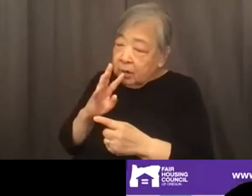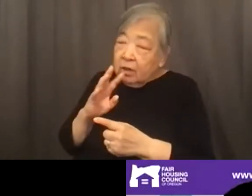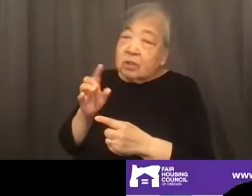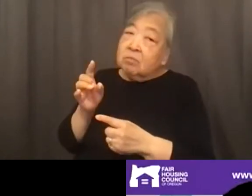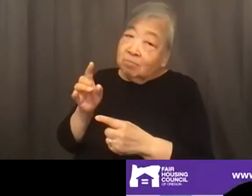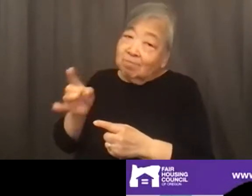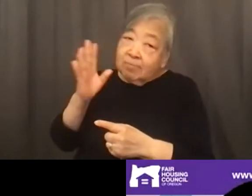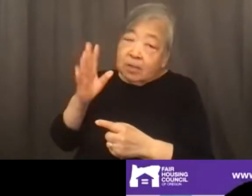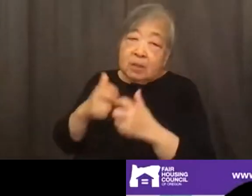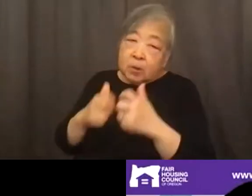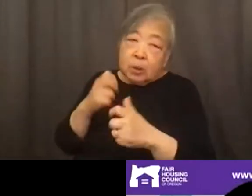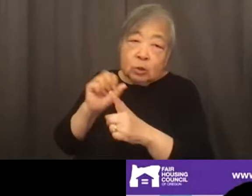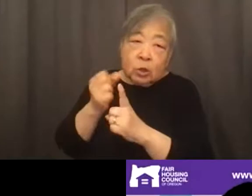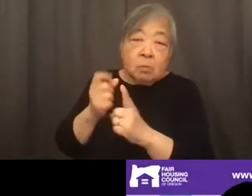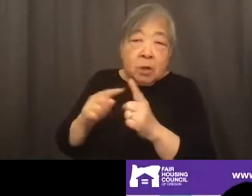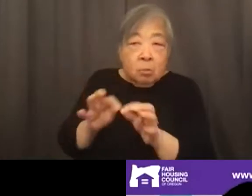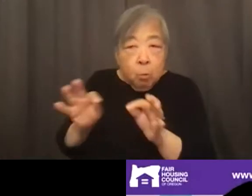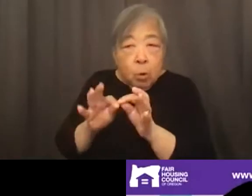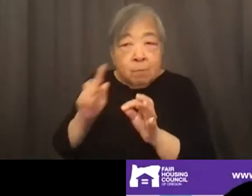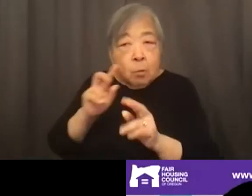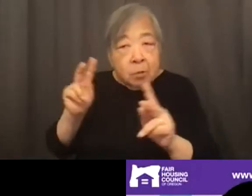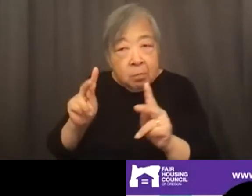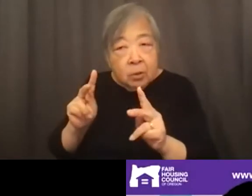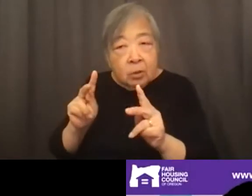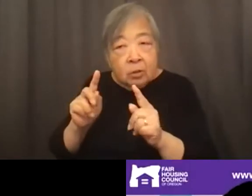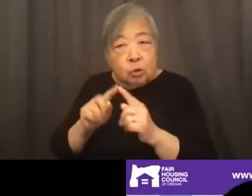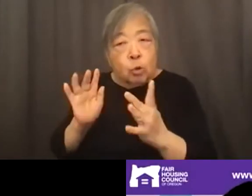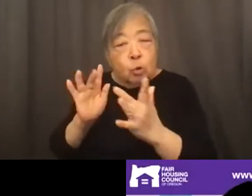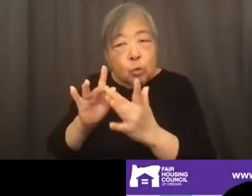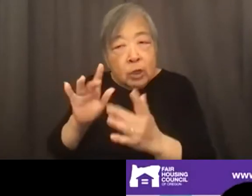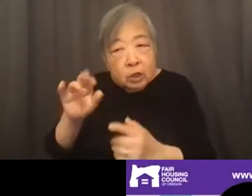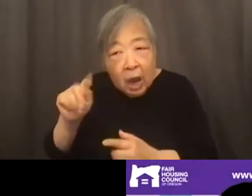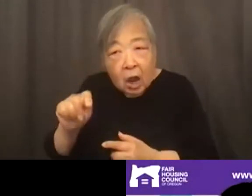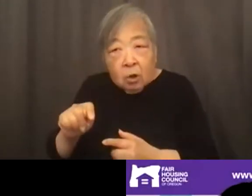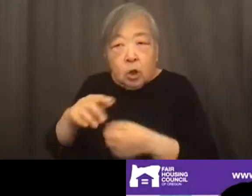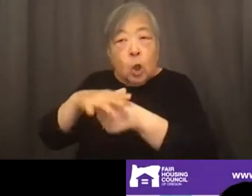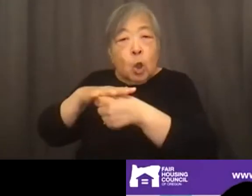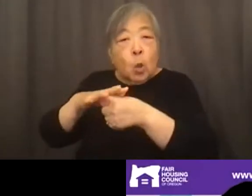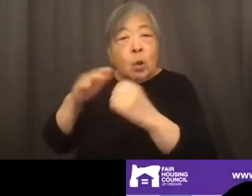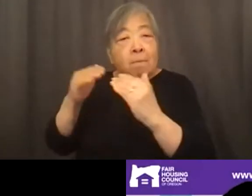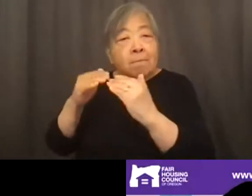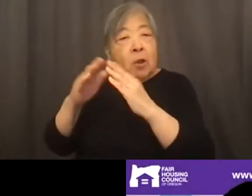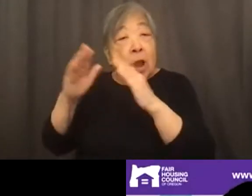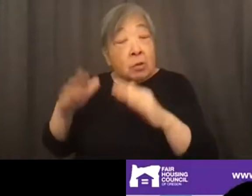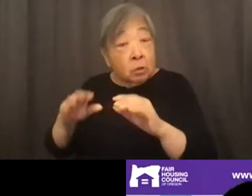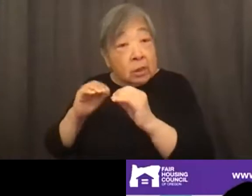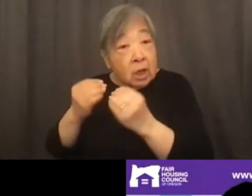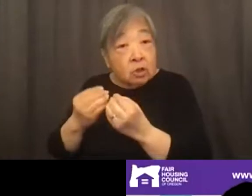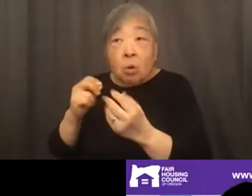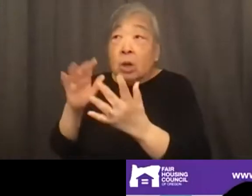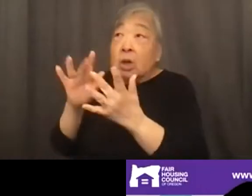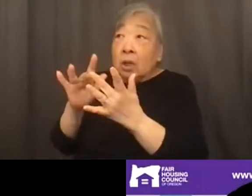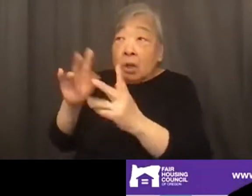who might be experiencing that type of harassment to reach out to somebody, your local fair housing organization or the folks at the DOJ.